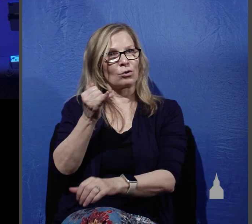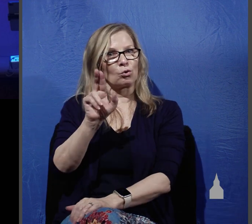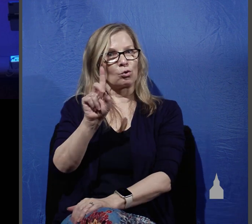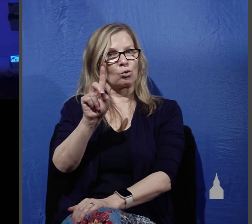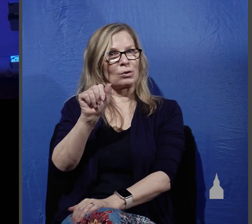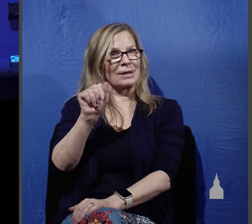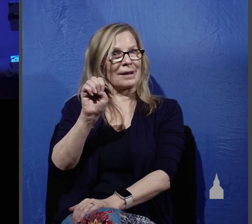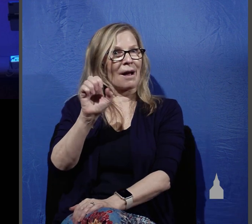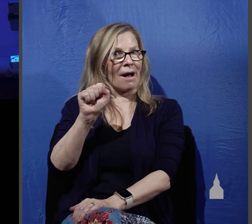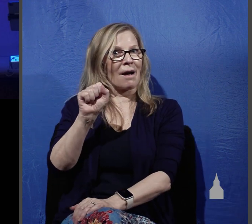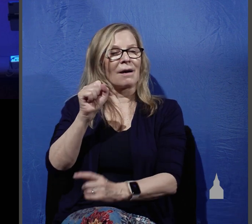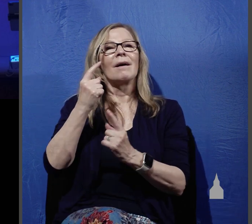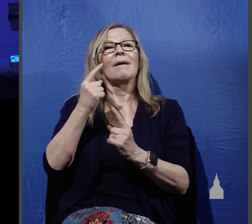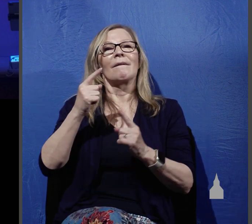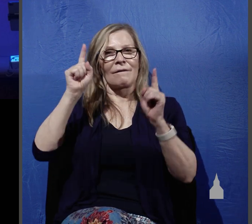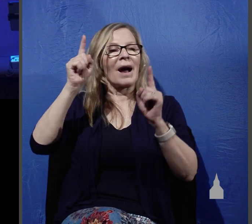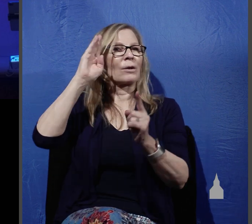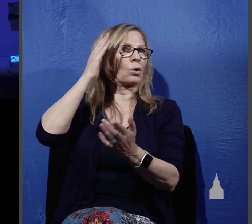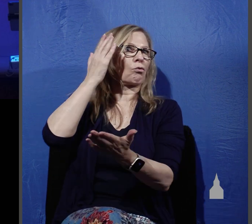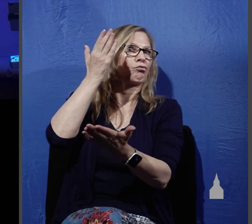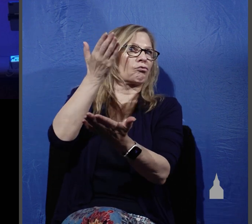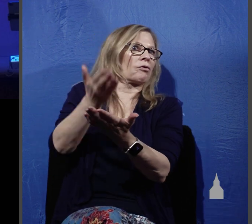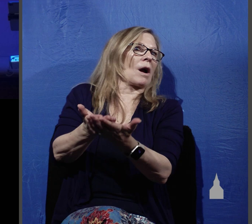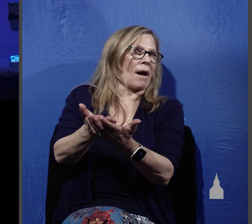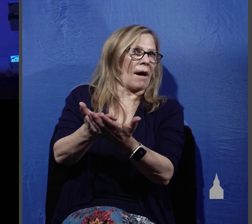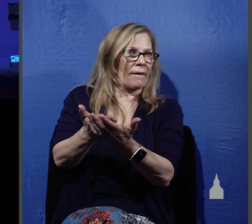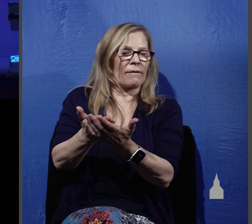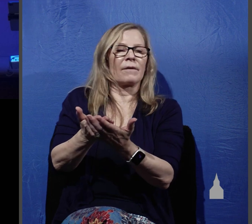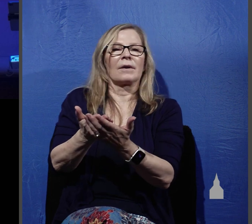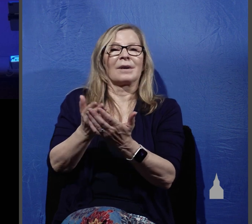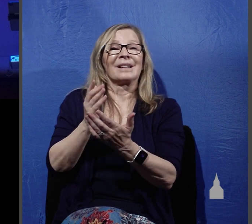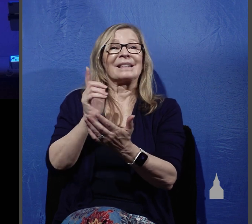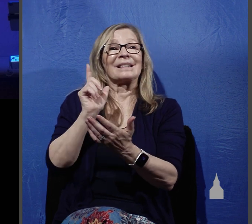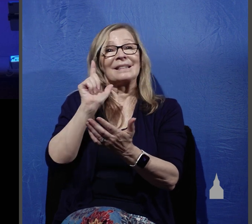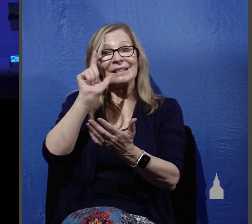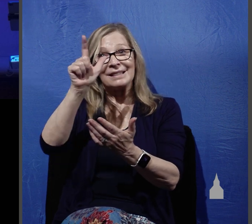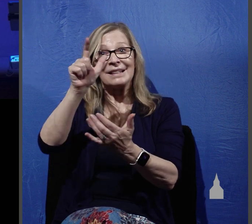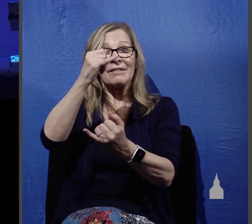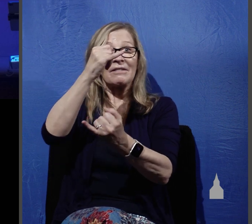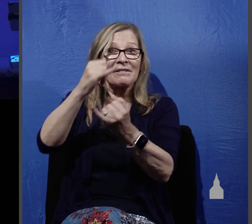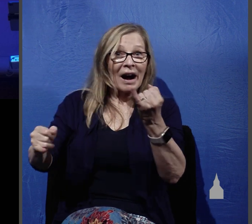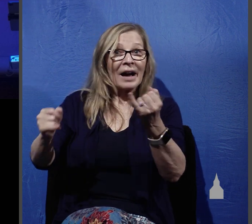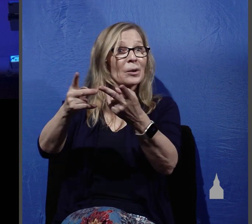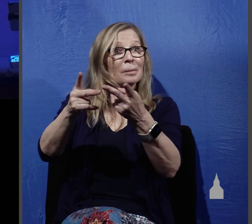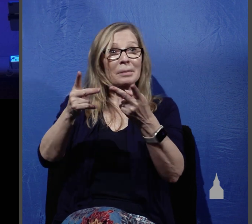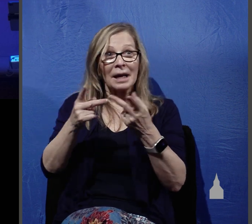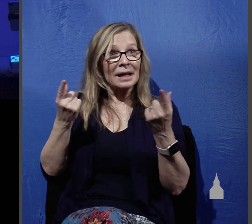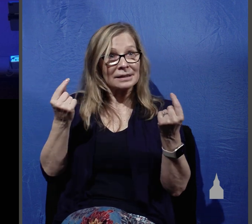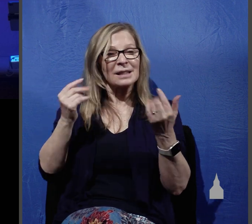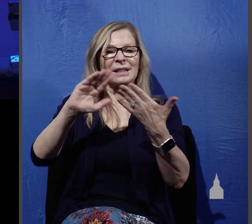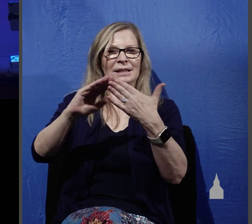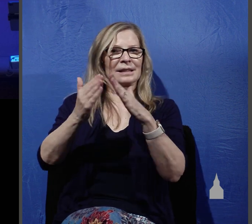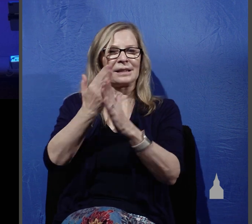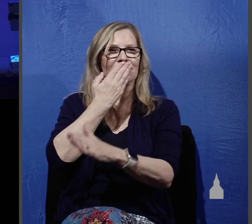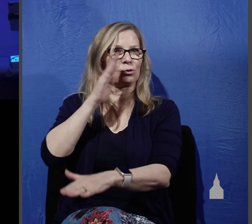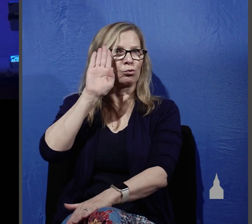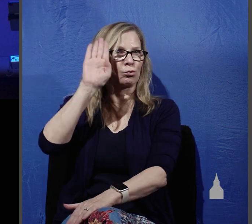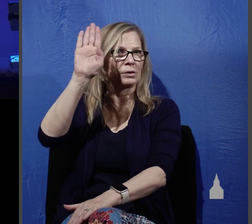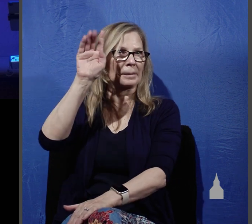finally will arrive at his destination, the city of Jerusalem. The second observation I would point out to you concerning